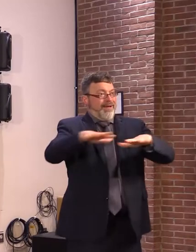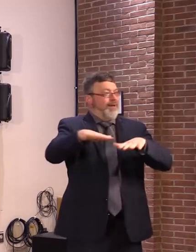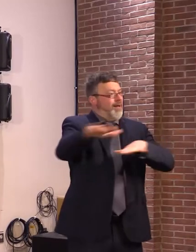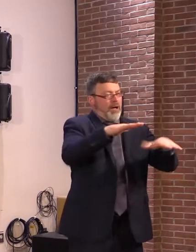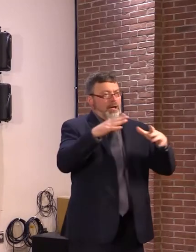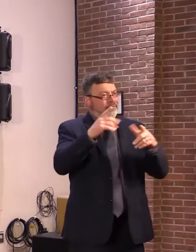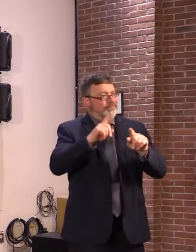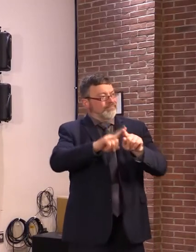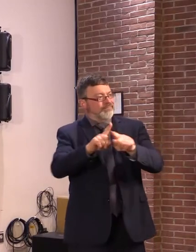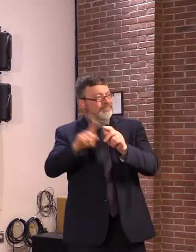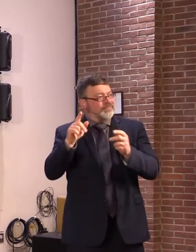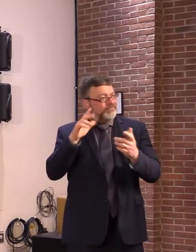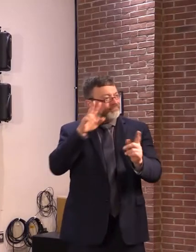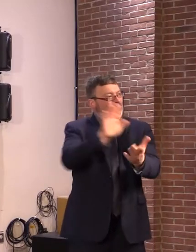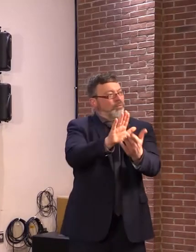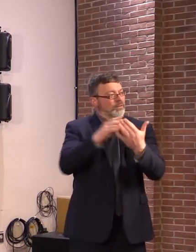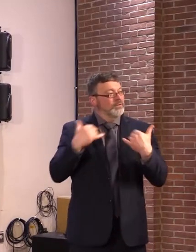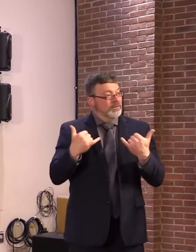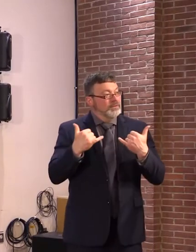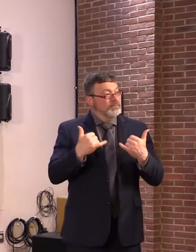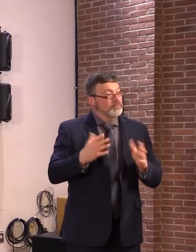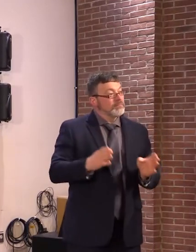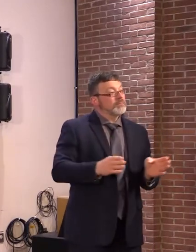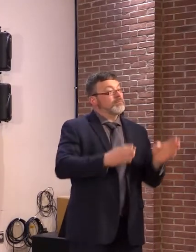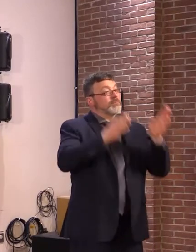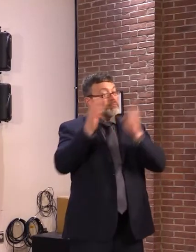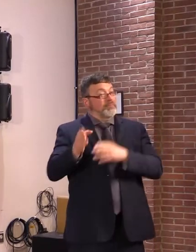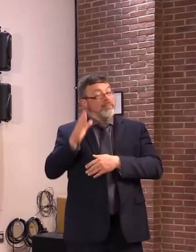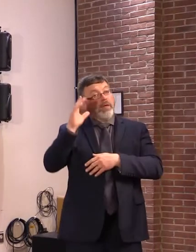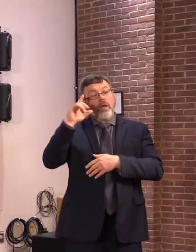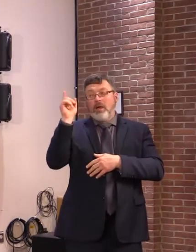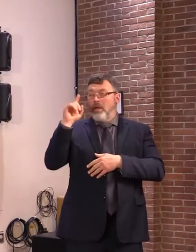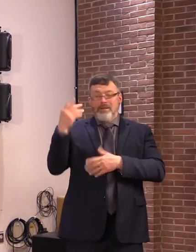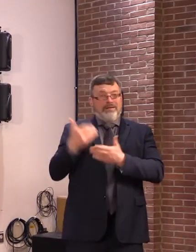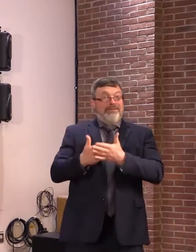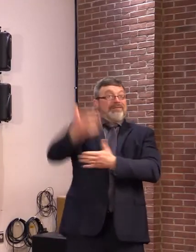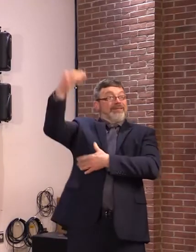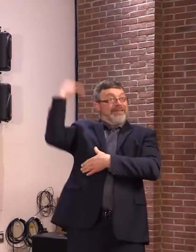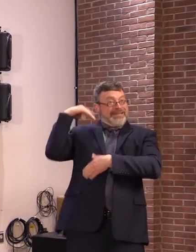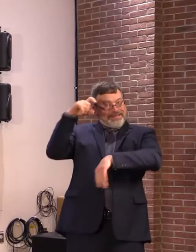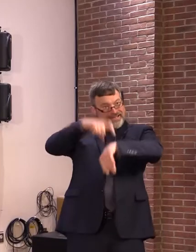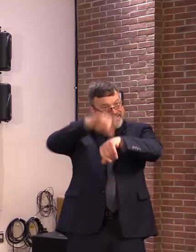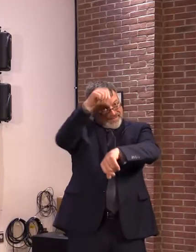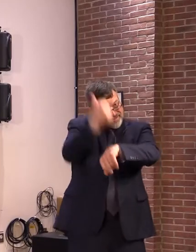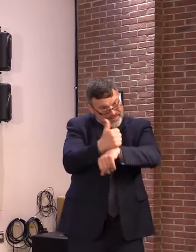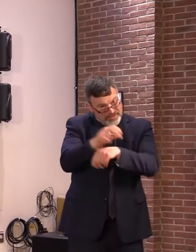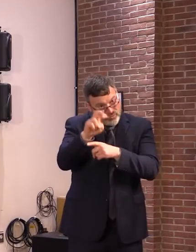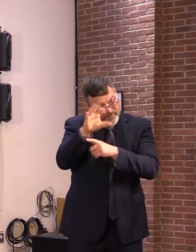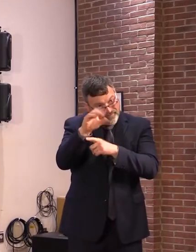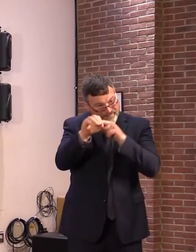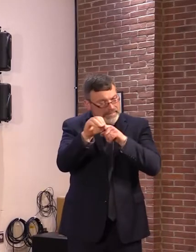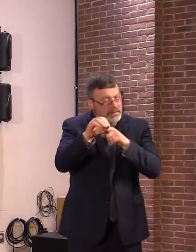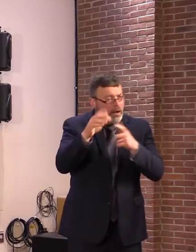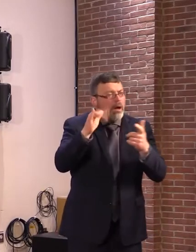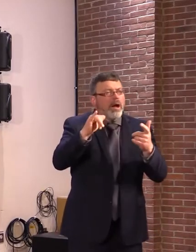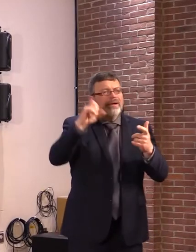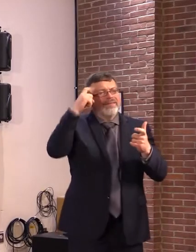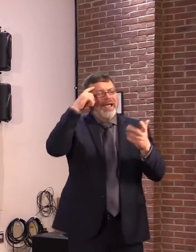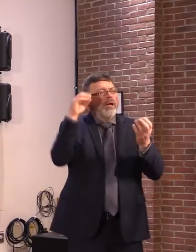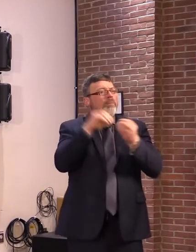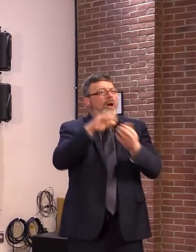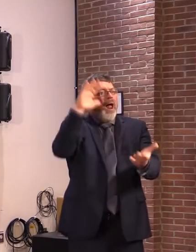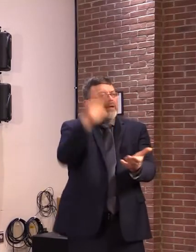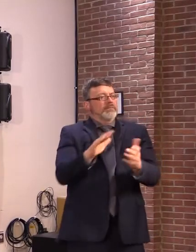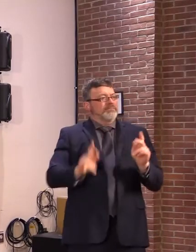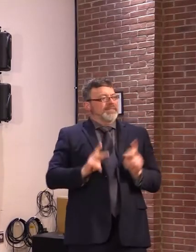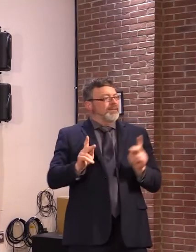programs didn't exist back then. We didn't have zoning in many communities. All of these things have changed in those 50 years. So these